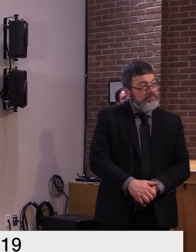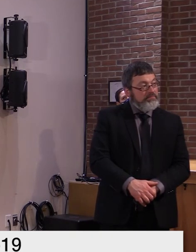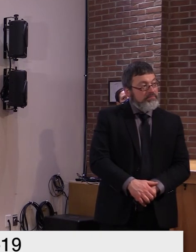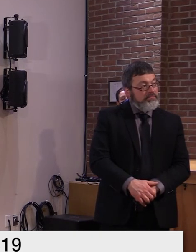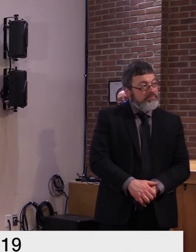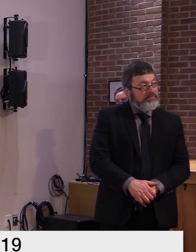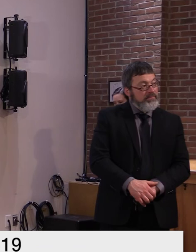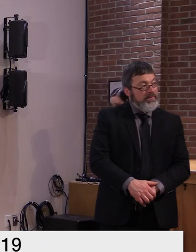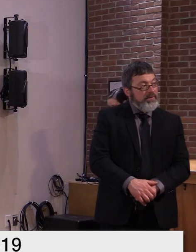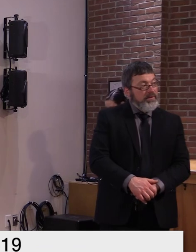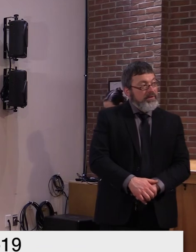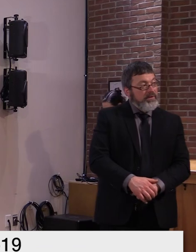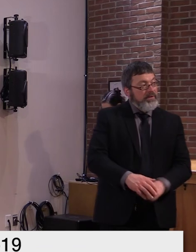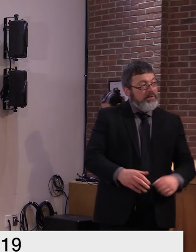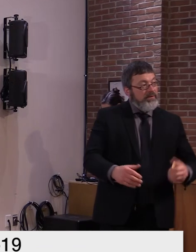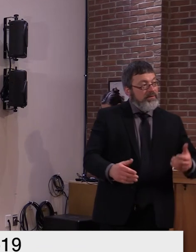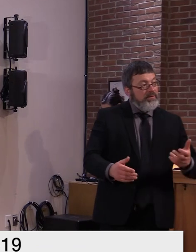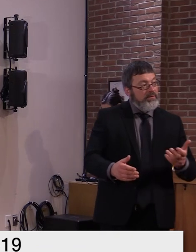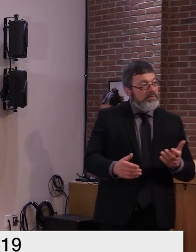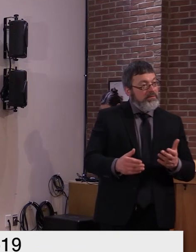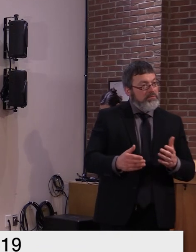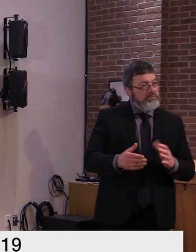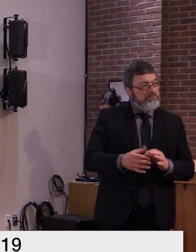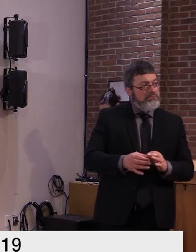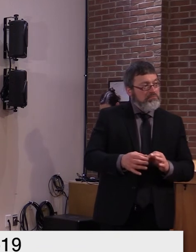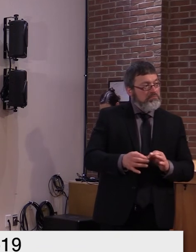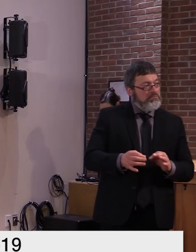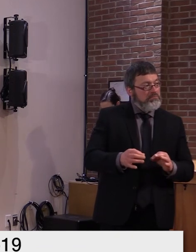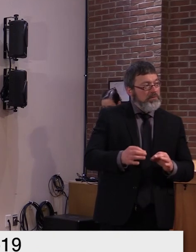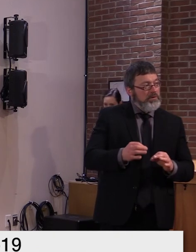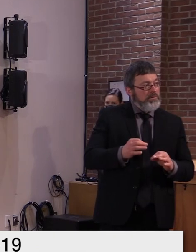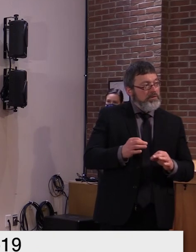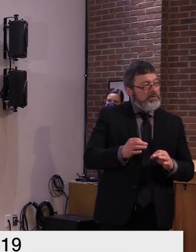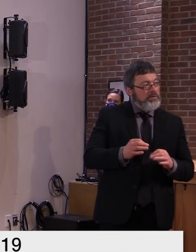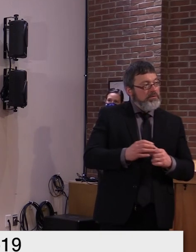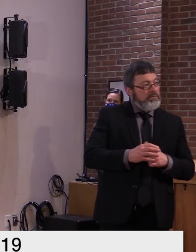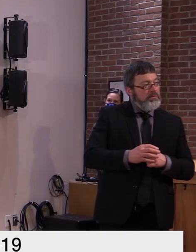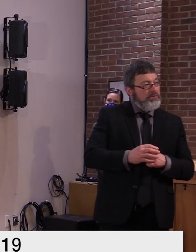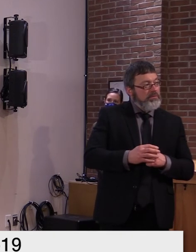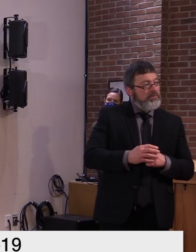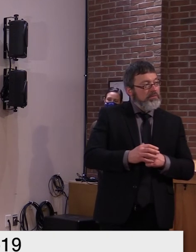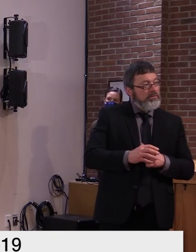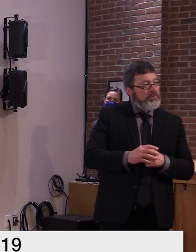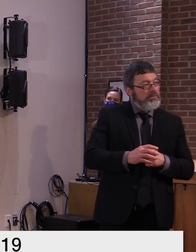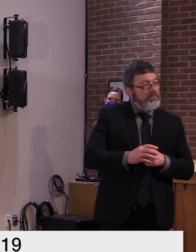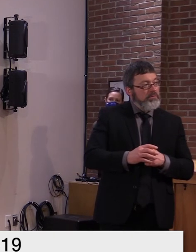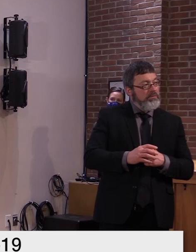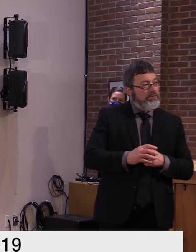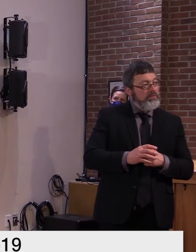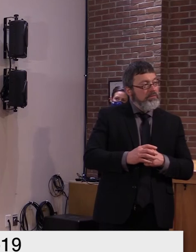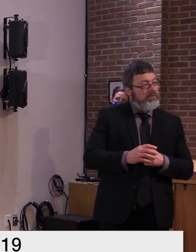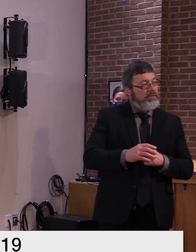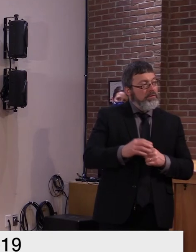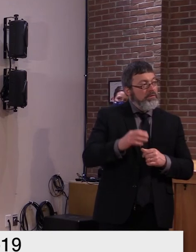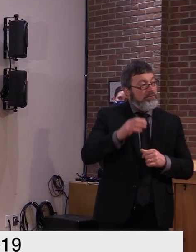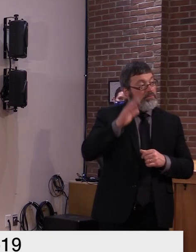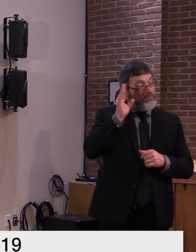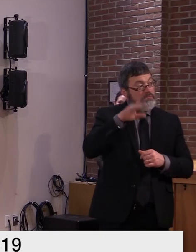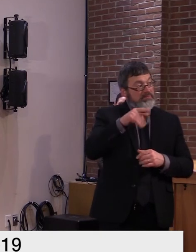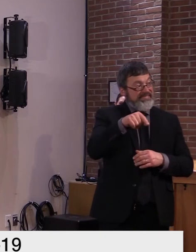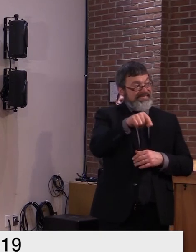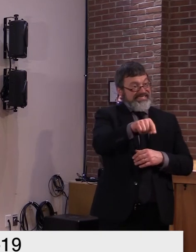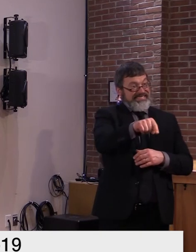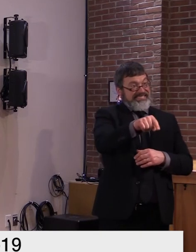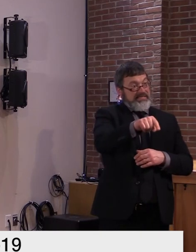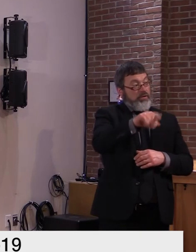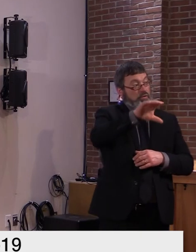planning on holding masks in person. Is this at all a concern? Well, obviously, anytime you